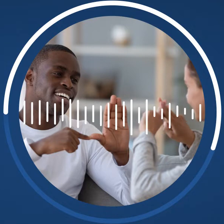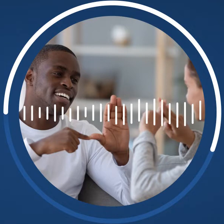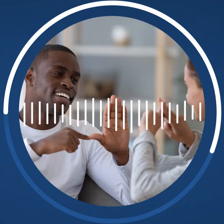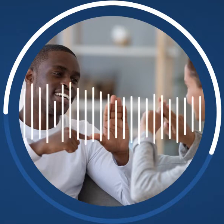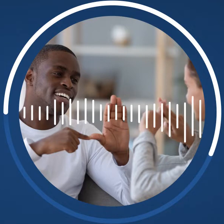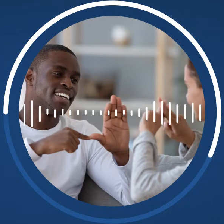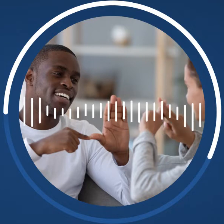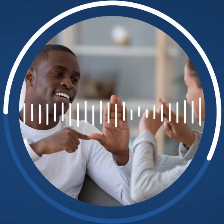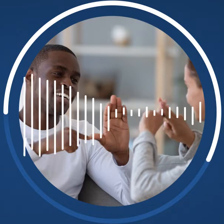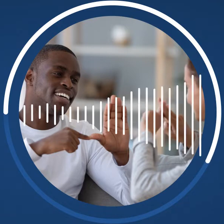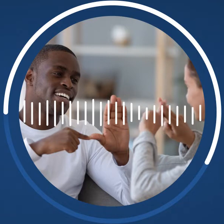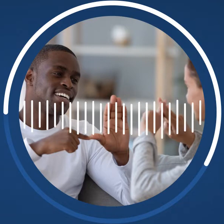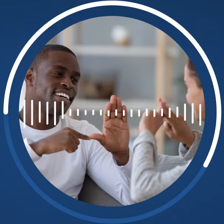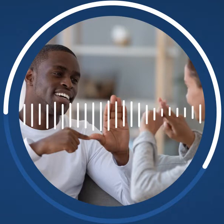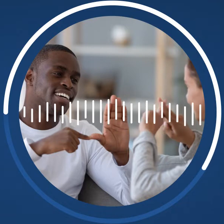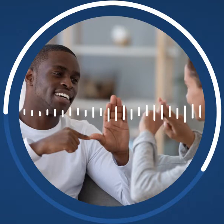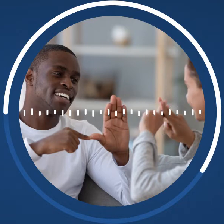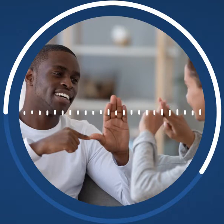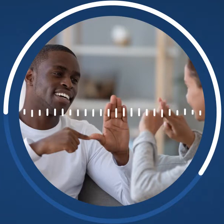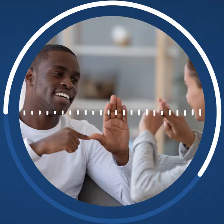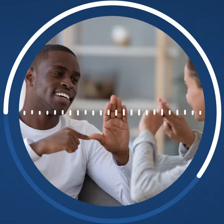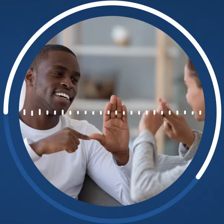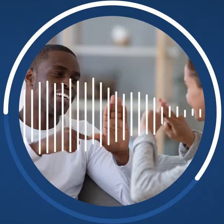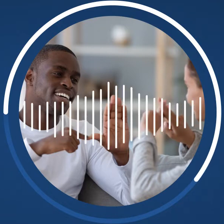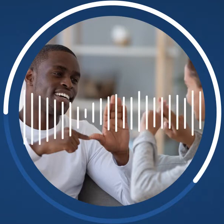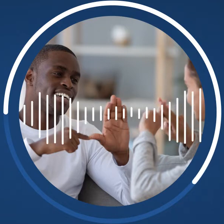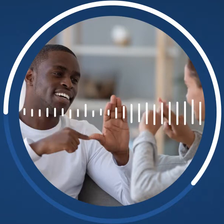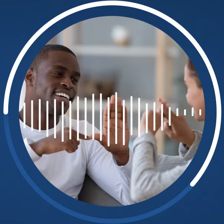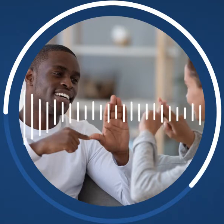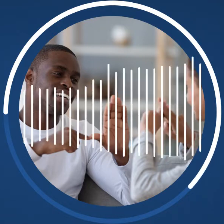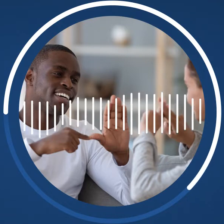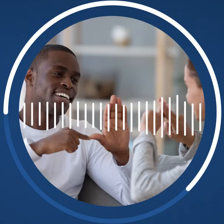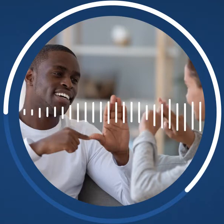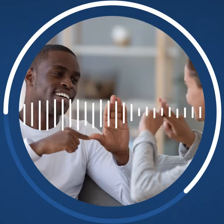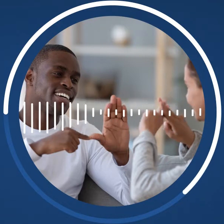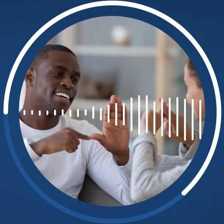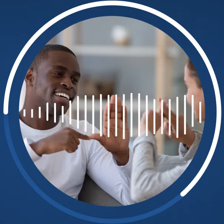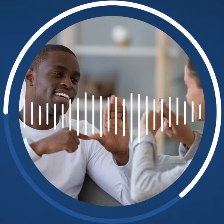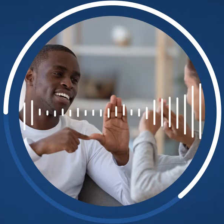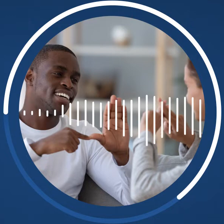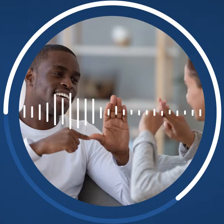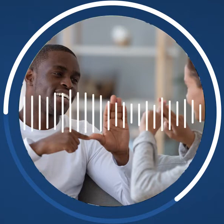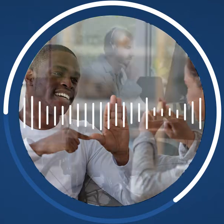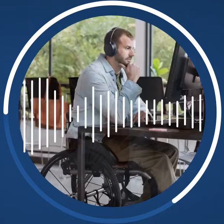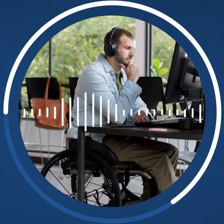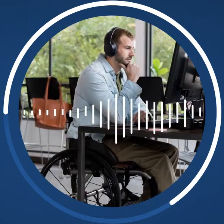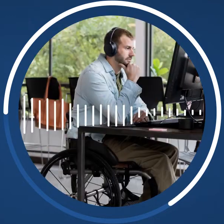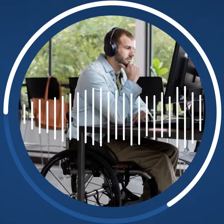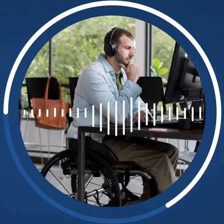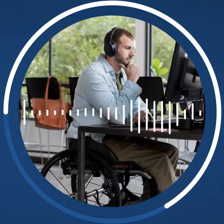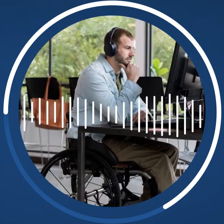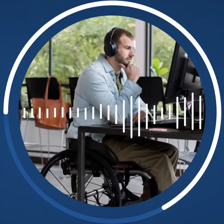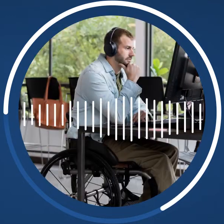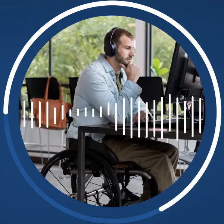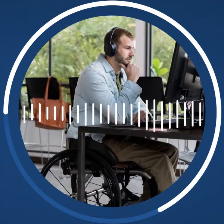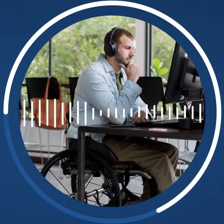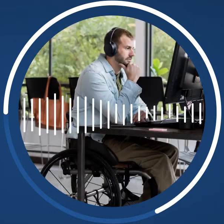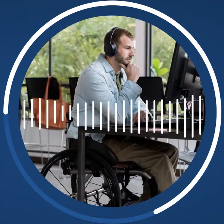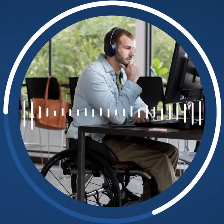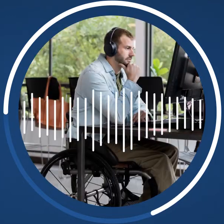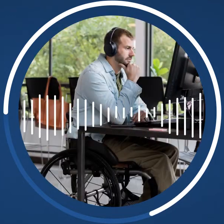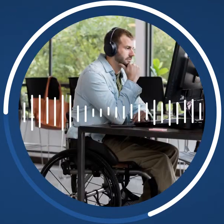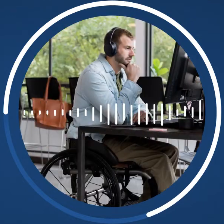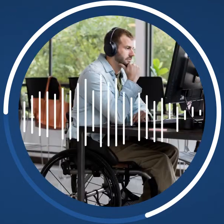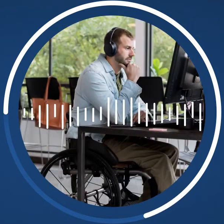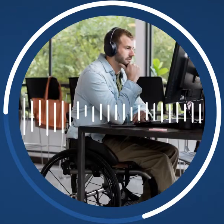disability in the U.S. in 2019. There were 7.9 million people ages 18 to 64 with a disability